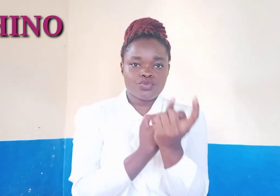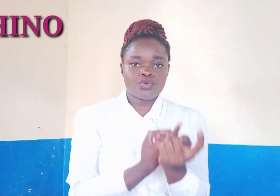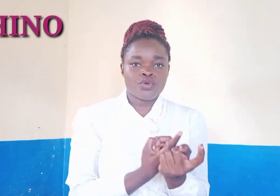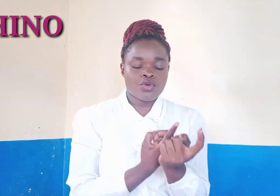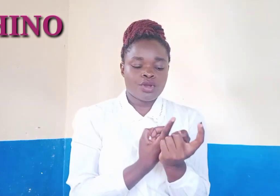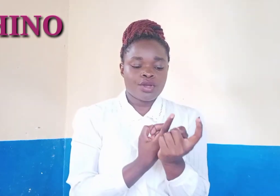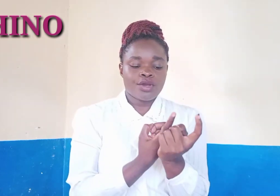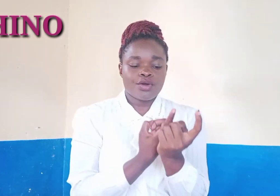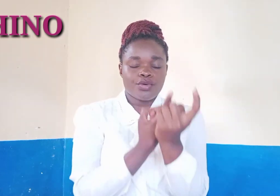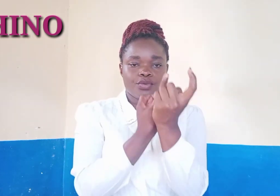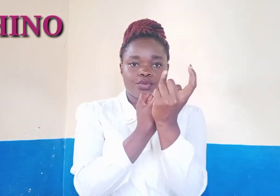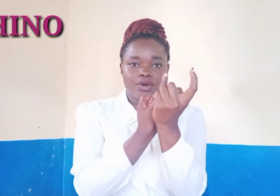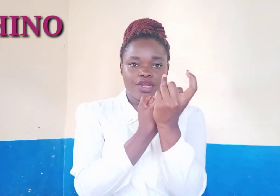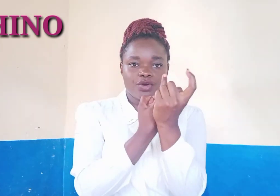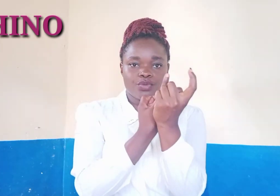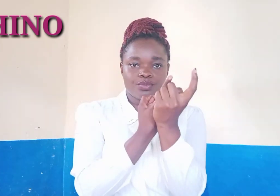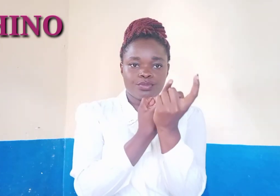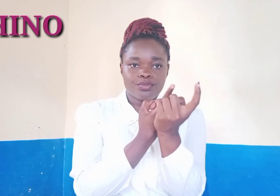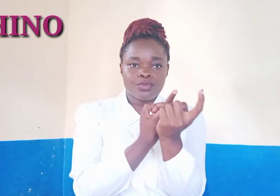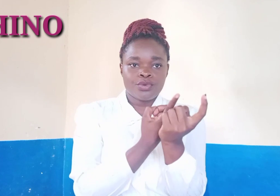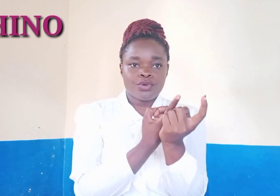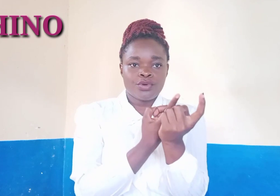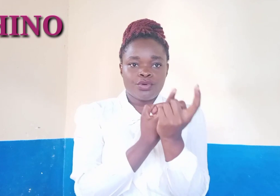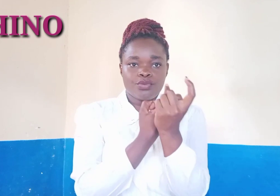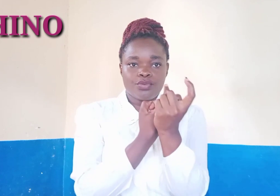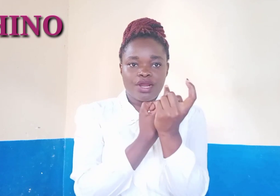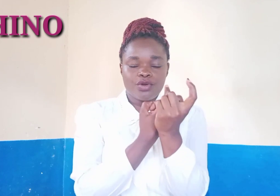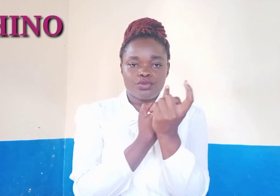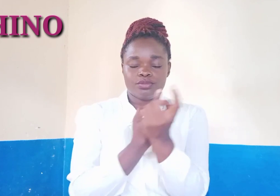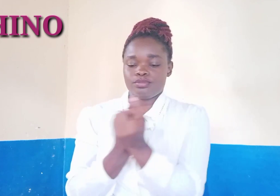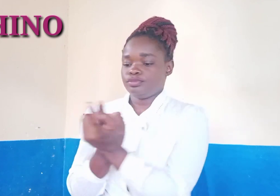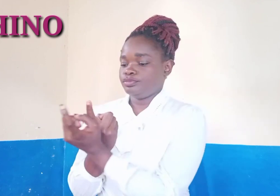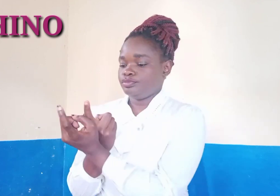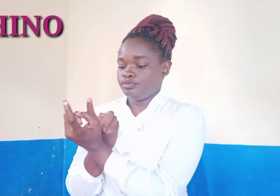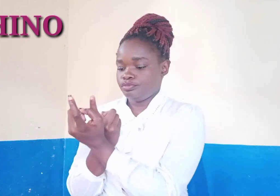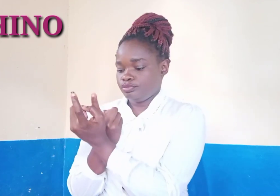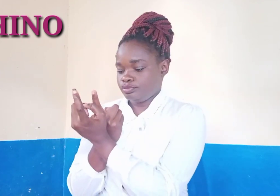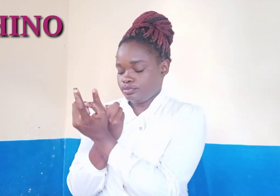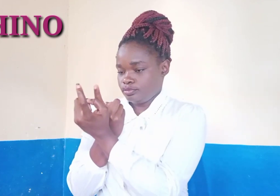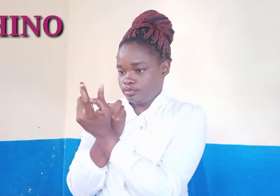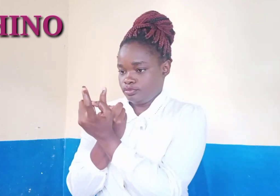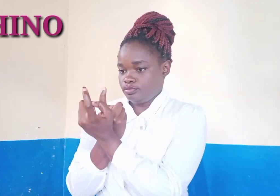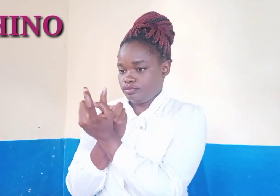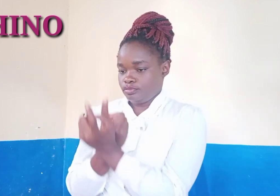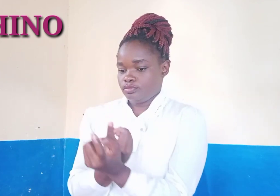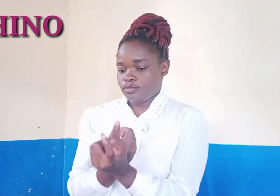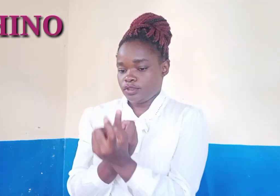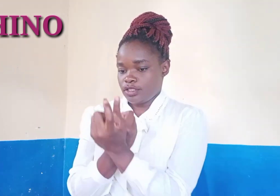Rhino Rhino Rhino